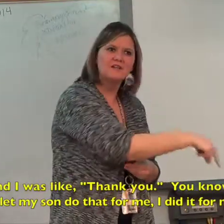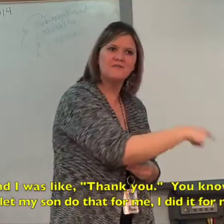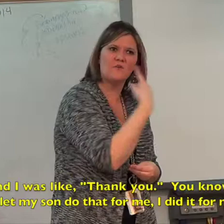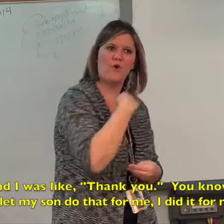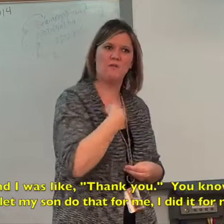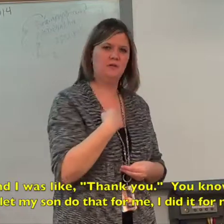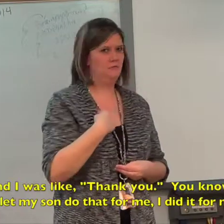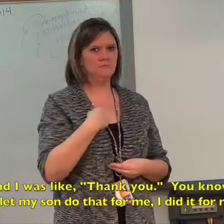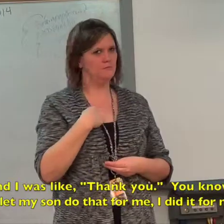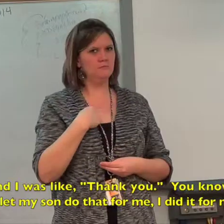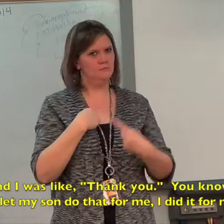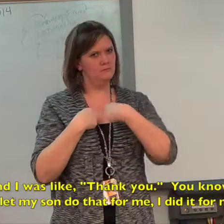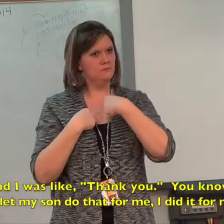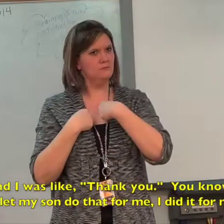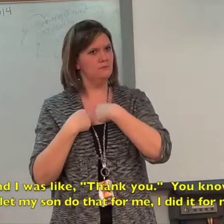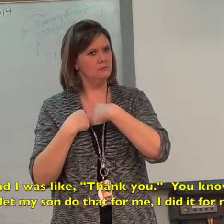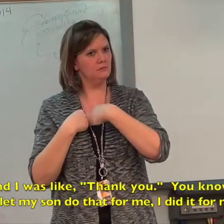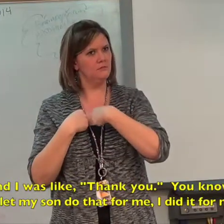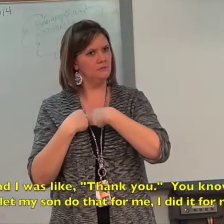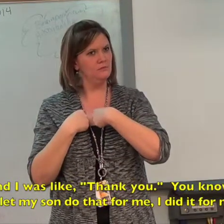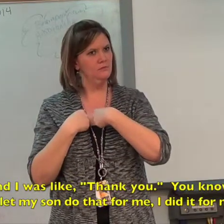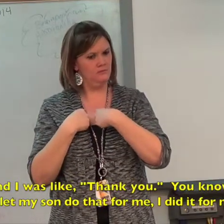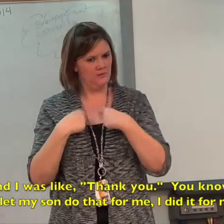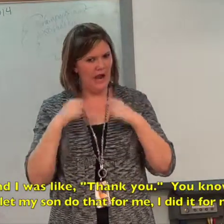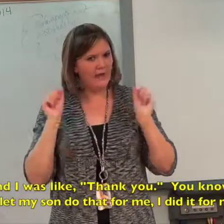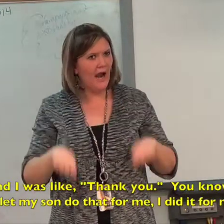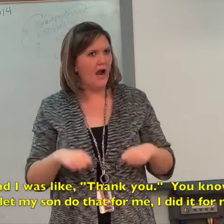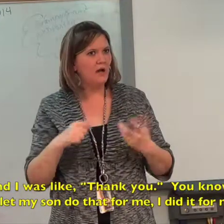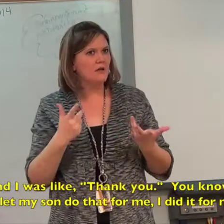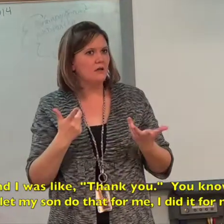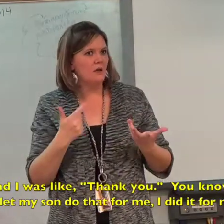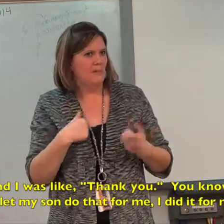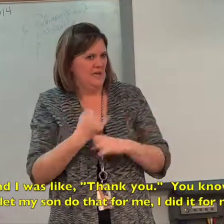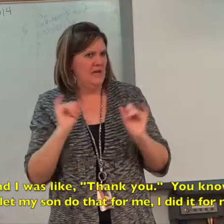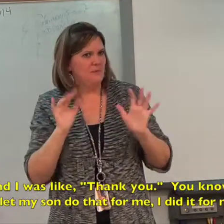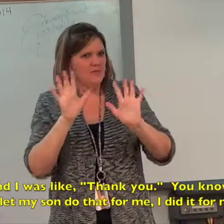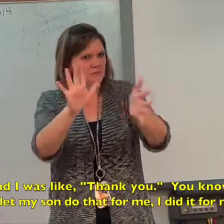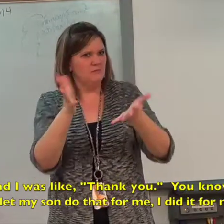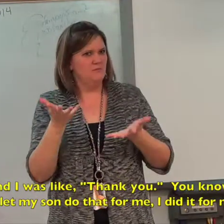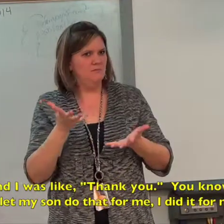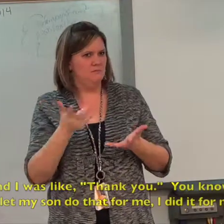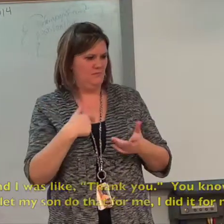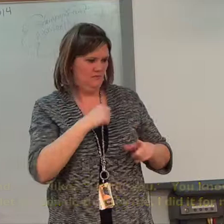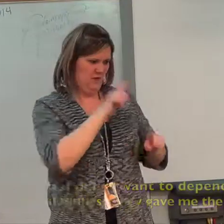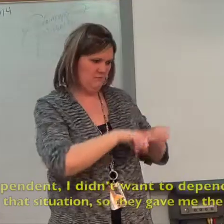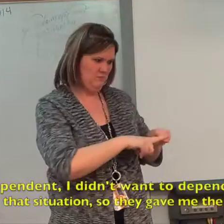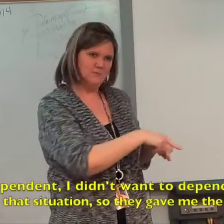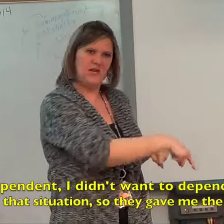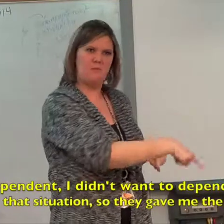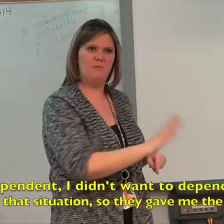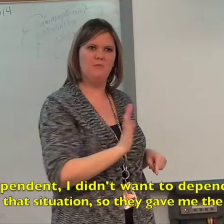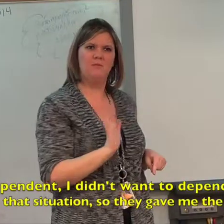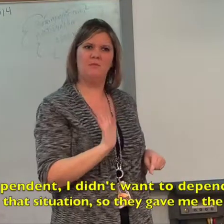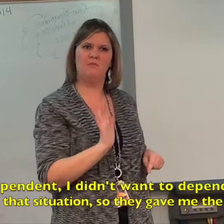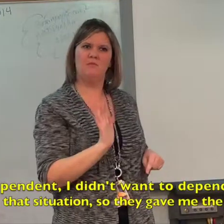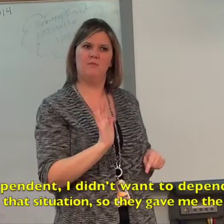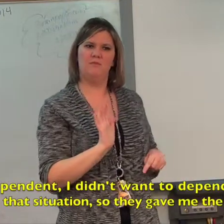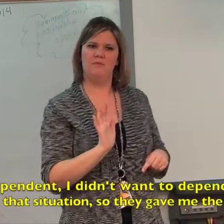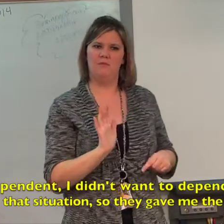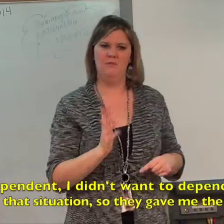You know, and I didn't let my son do that for me. I did it for myself. I didn't want to depend on my sons